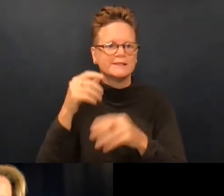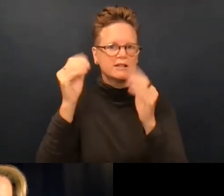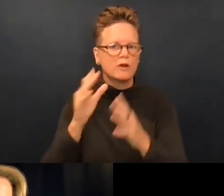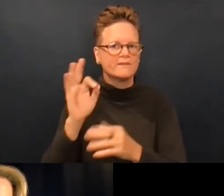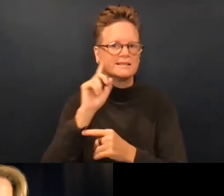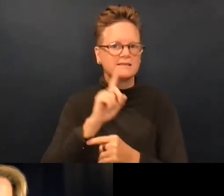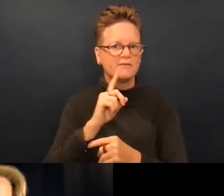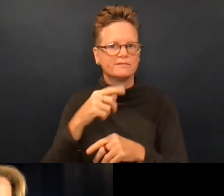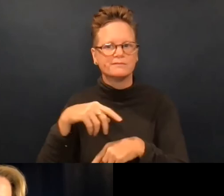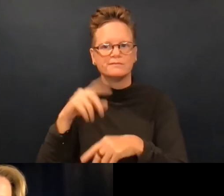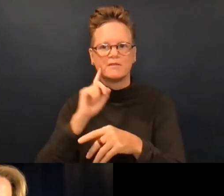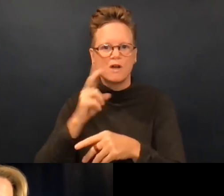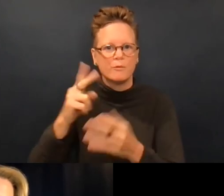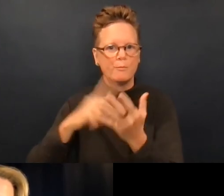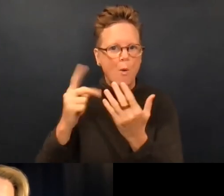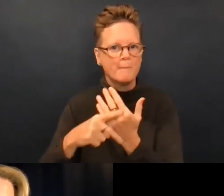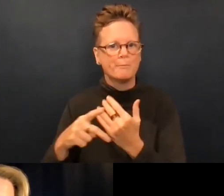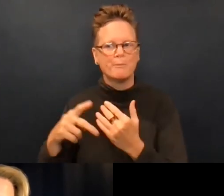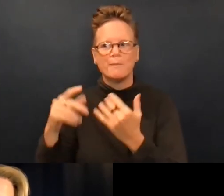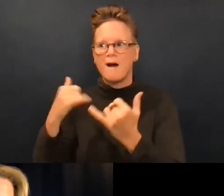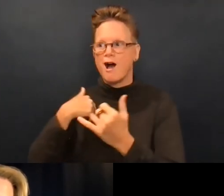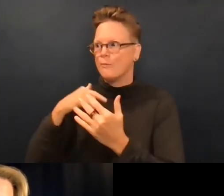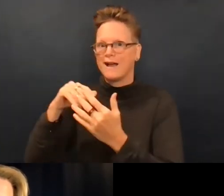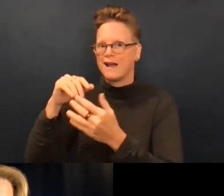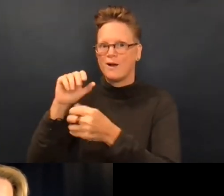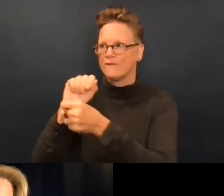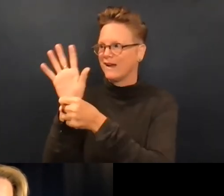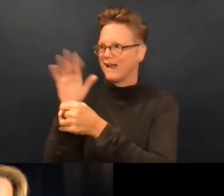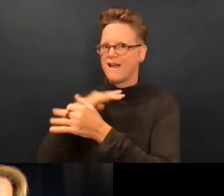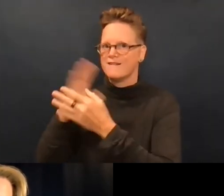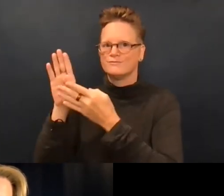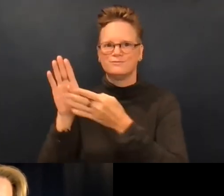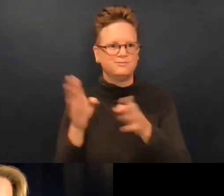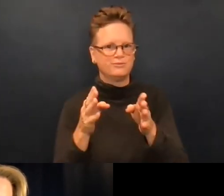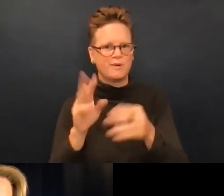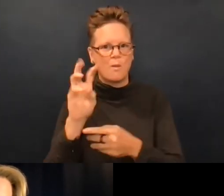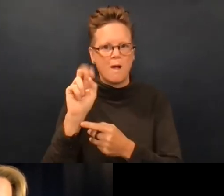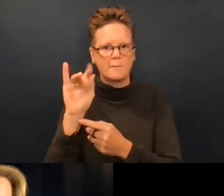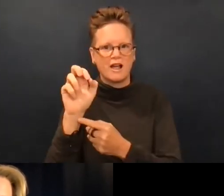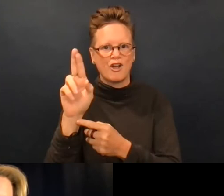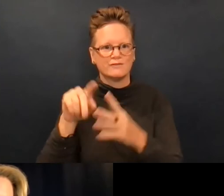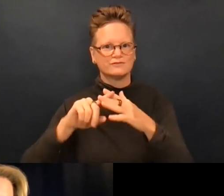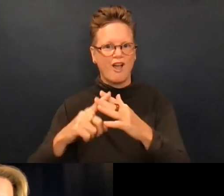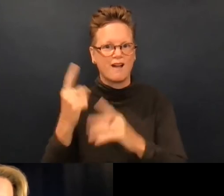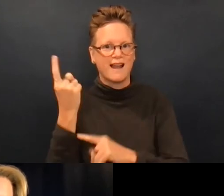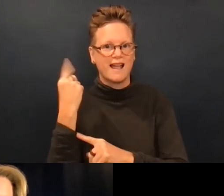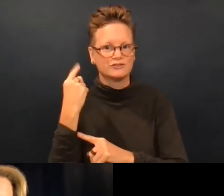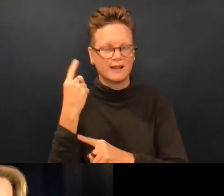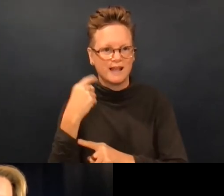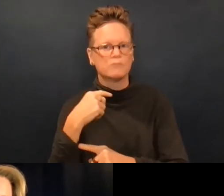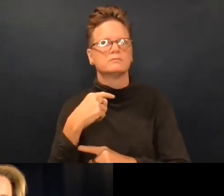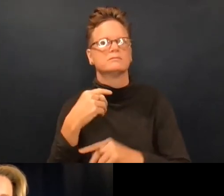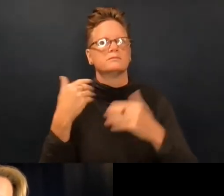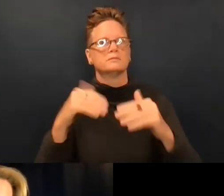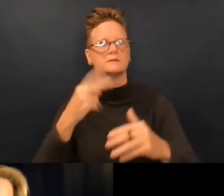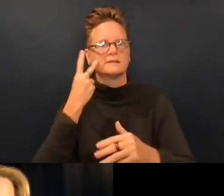for teachers, teachers of the deaf, teachers of the deaf and hard of hearing programs. And when COVID hit, we've switched